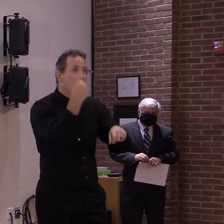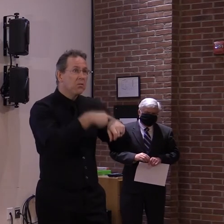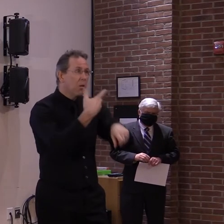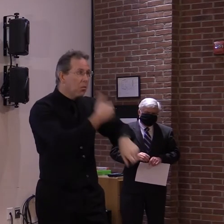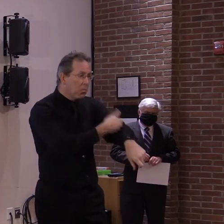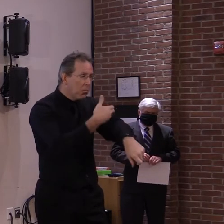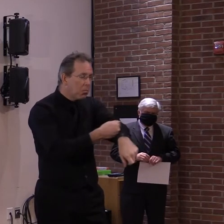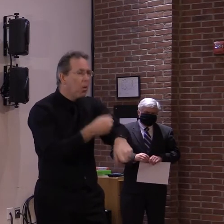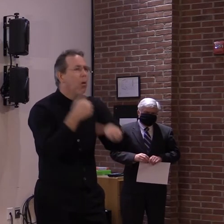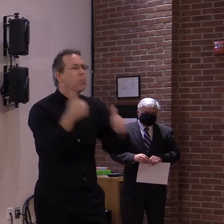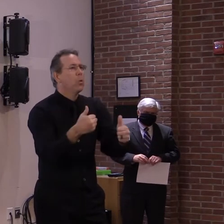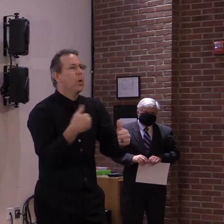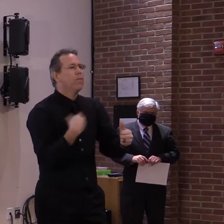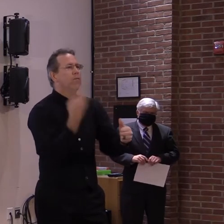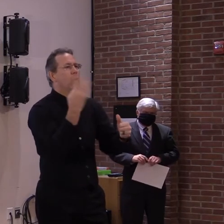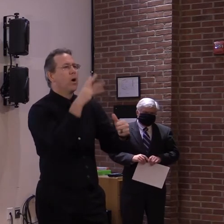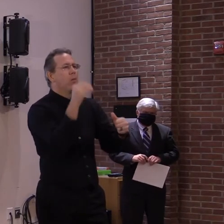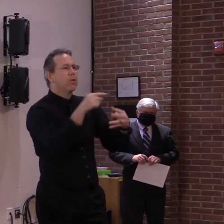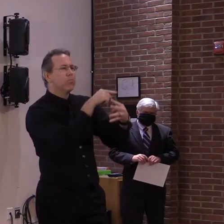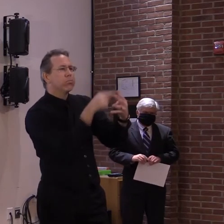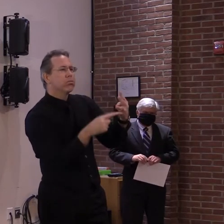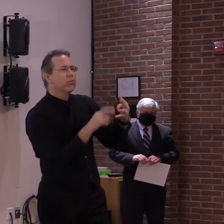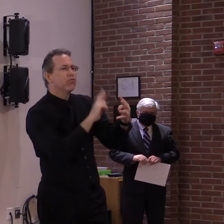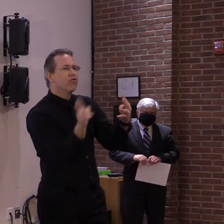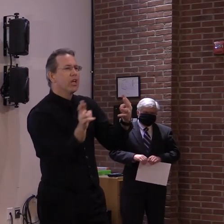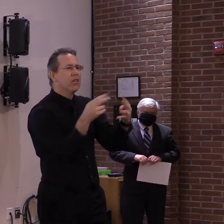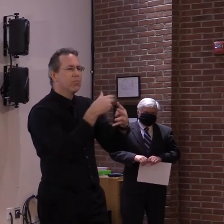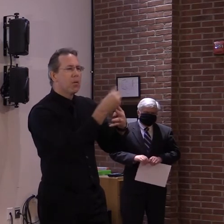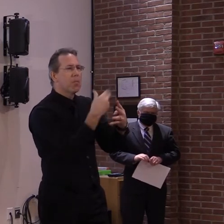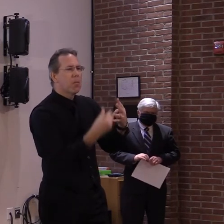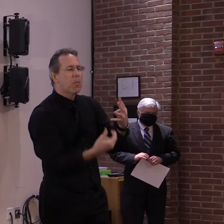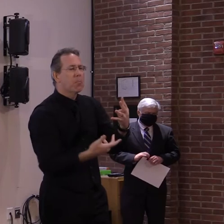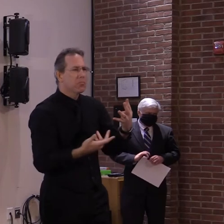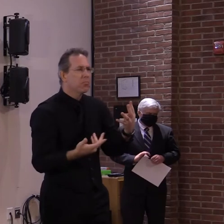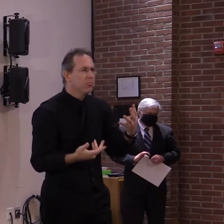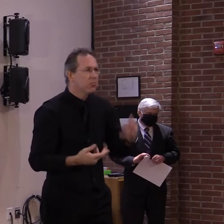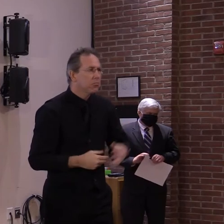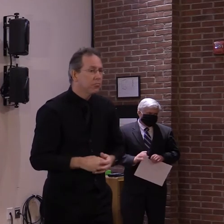Okay, we'll move to- Thank you. Lisa at the Valley Reporter.